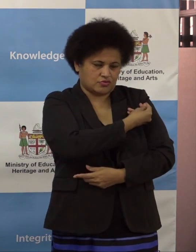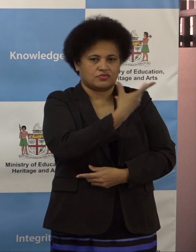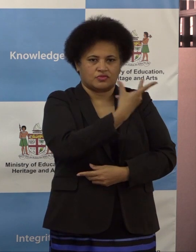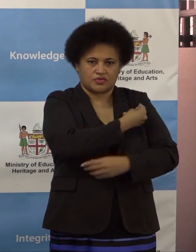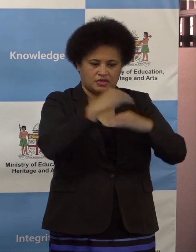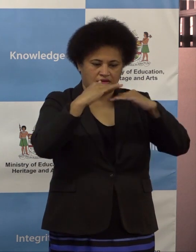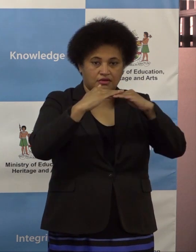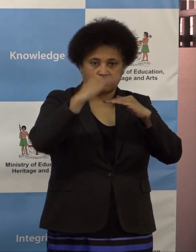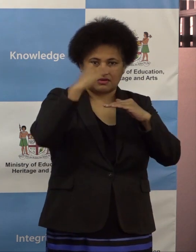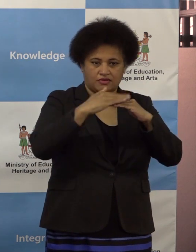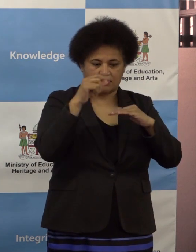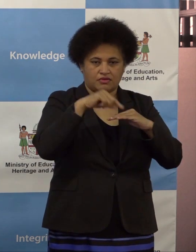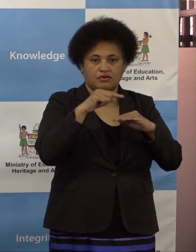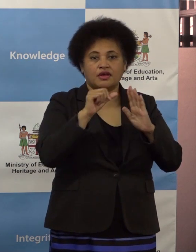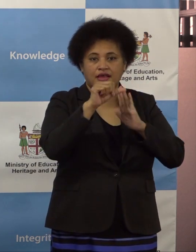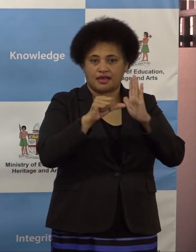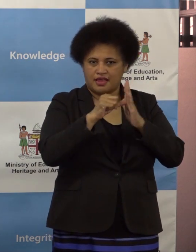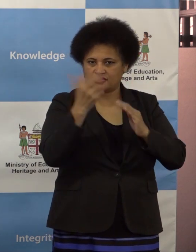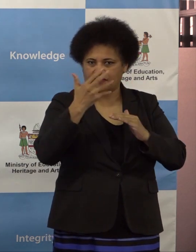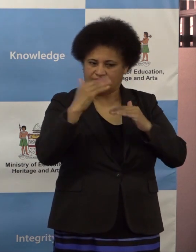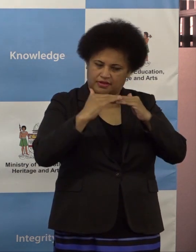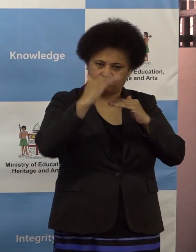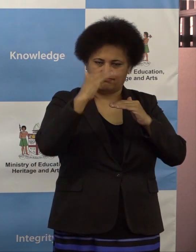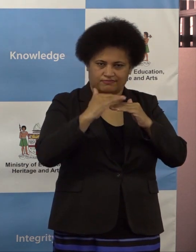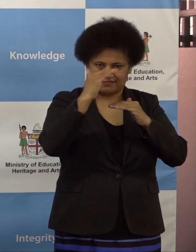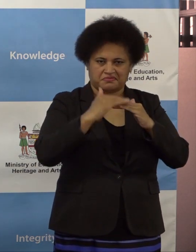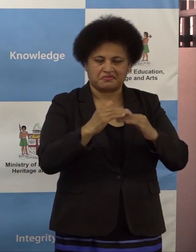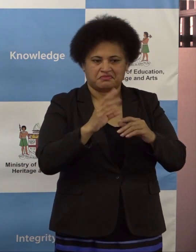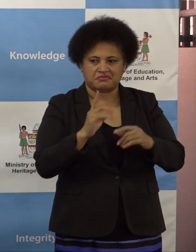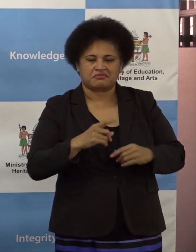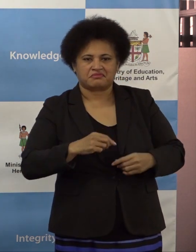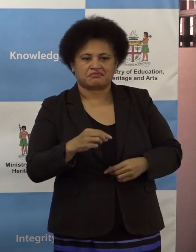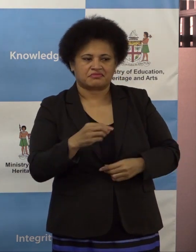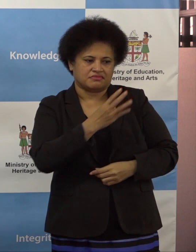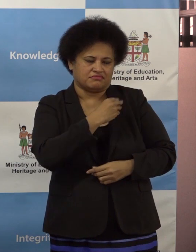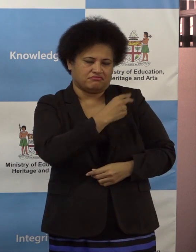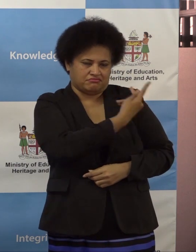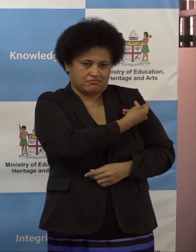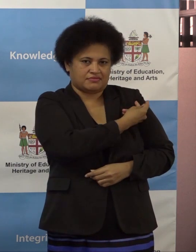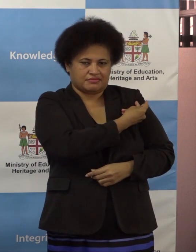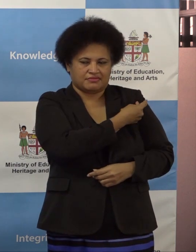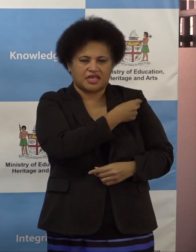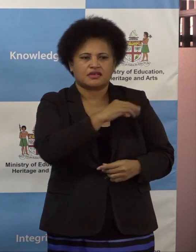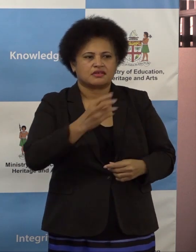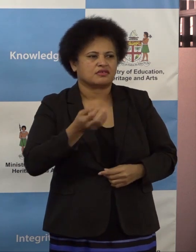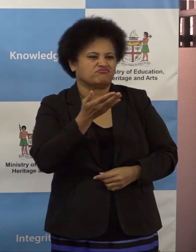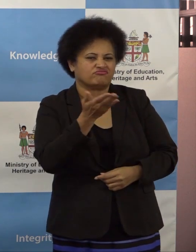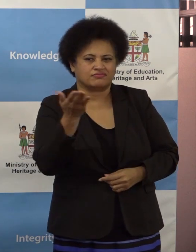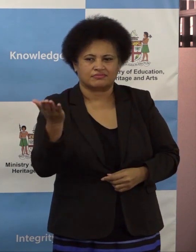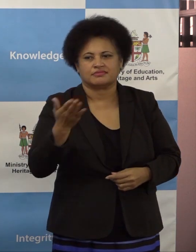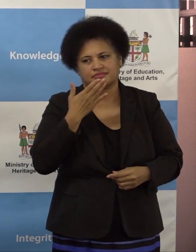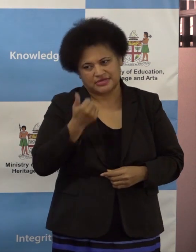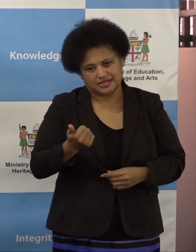age of 15 and the vaccination program is continuing and I urge more students to get vaccinated. The